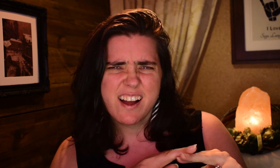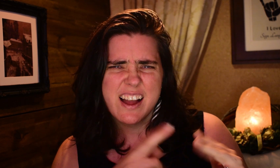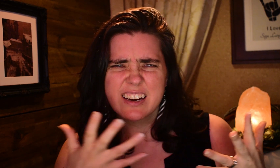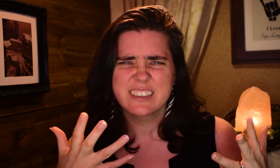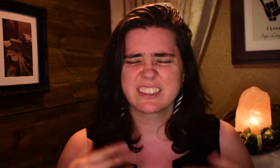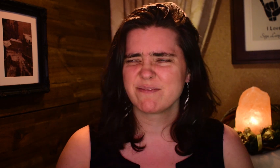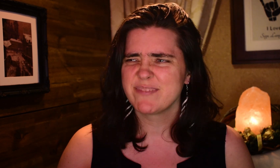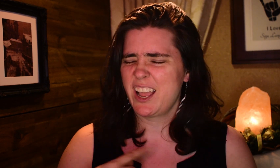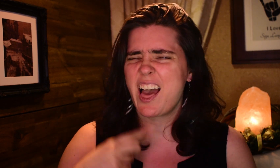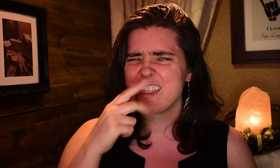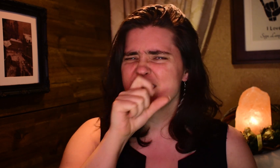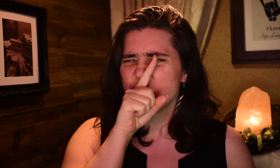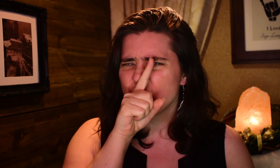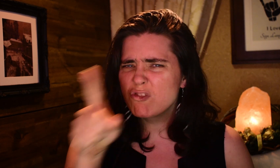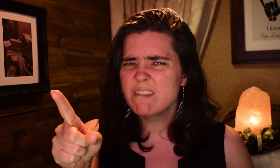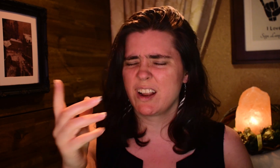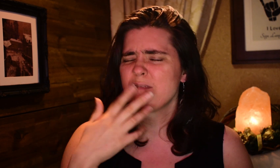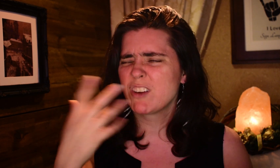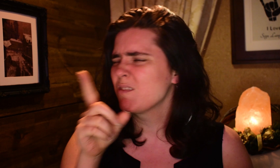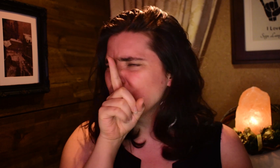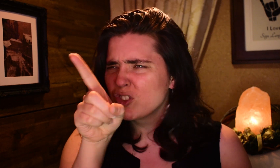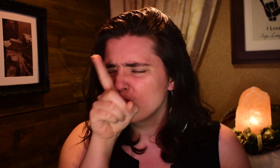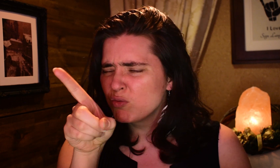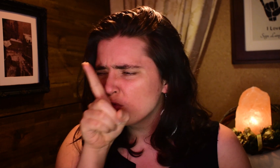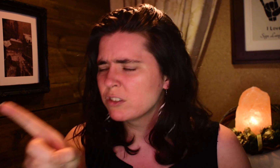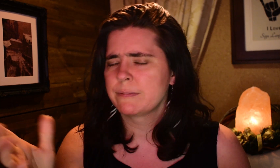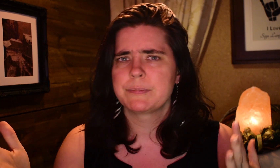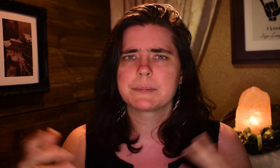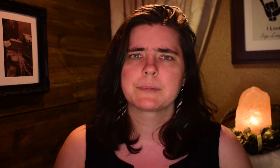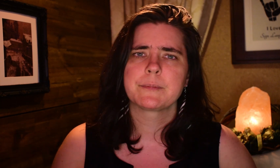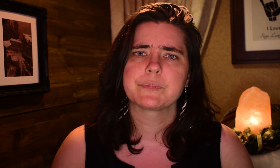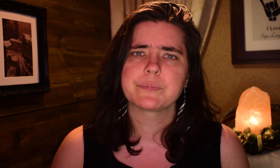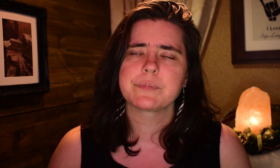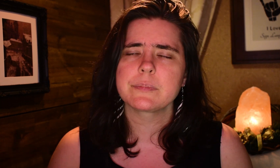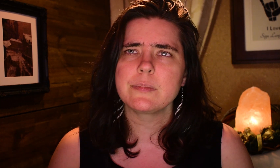It was fun. I loved it. Loved, loved, loved it.